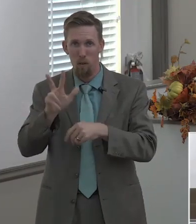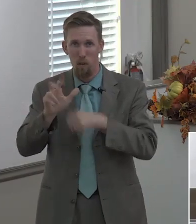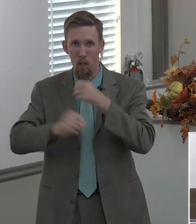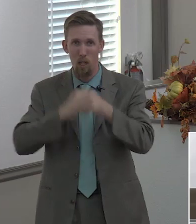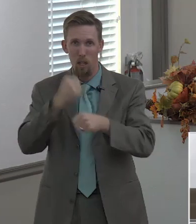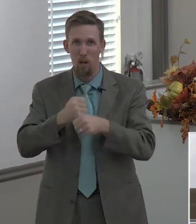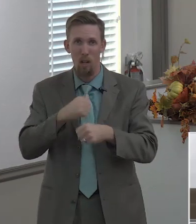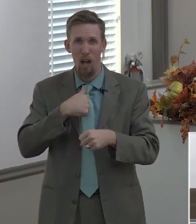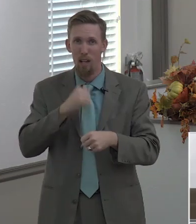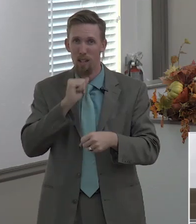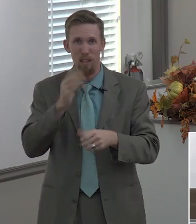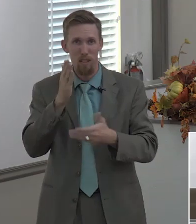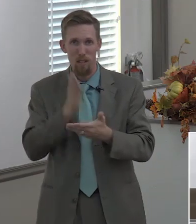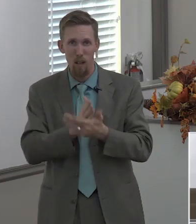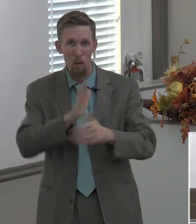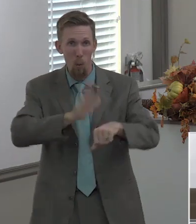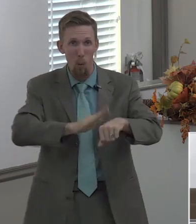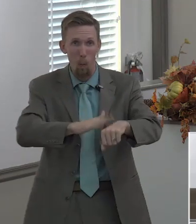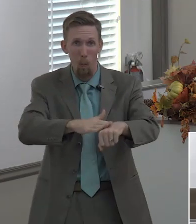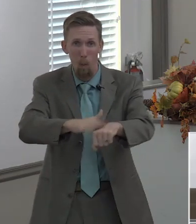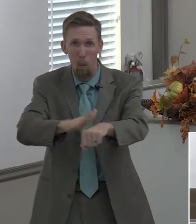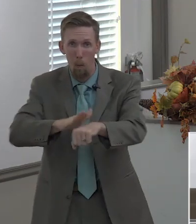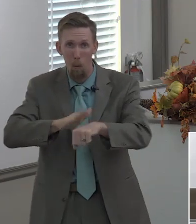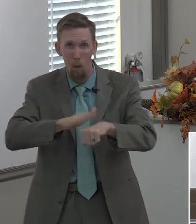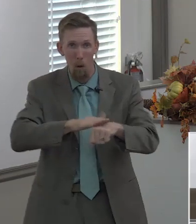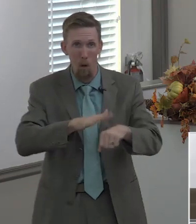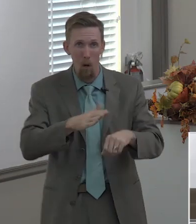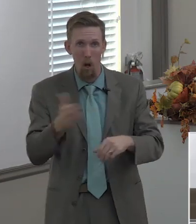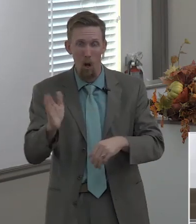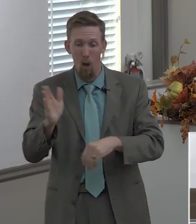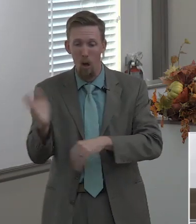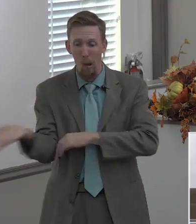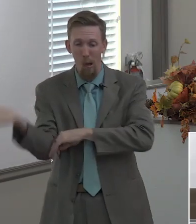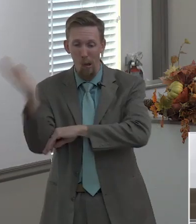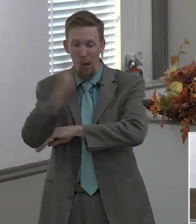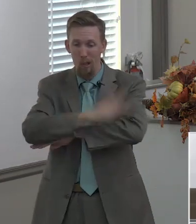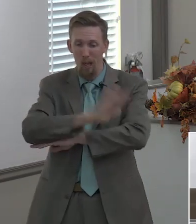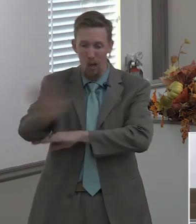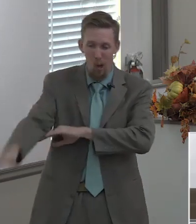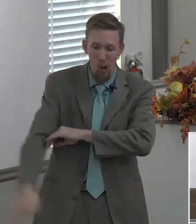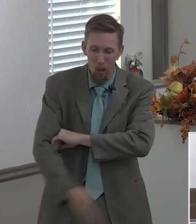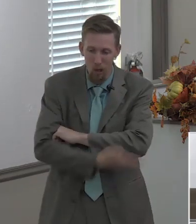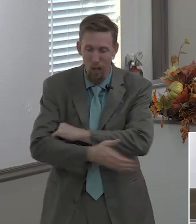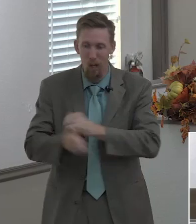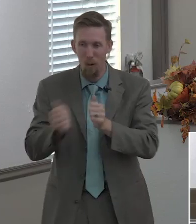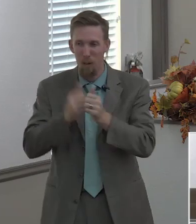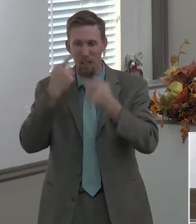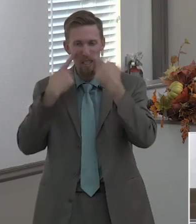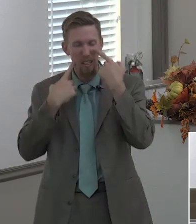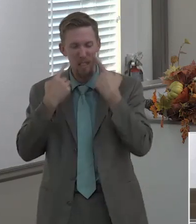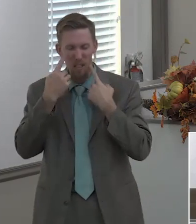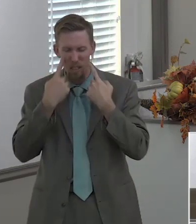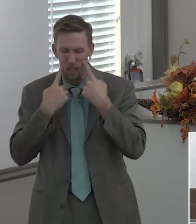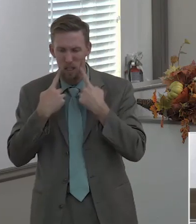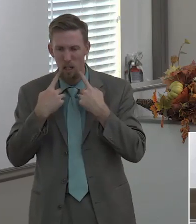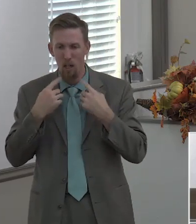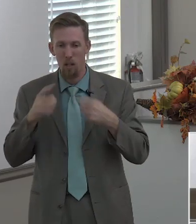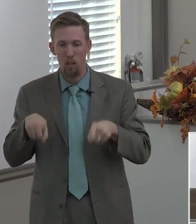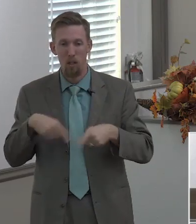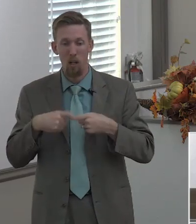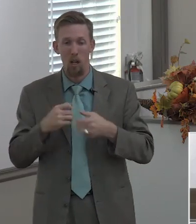i ceased not to warn every one night and day with tears that was the